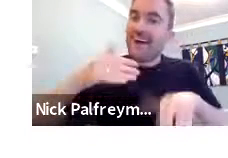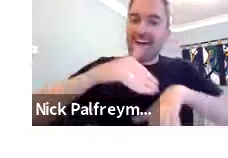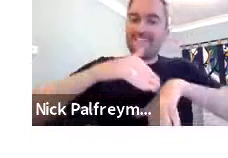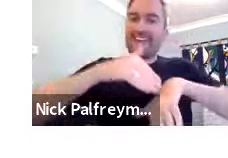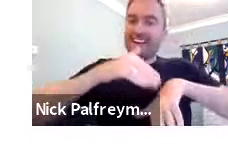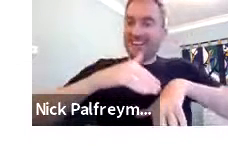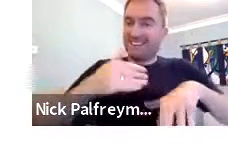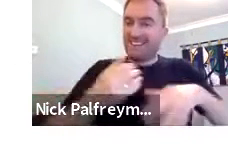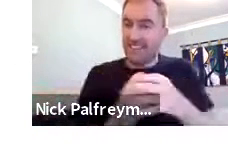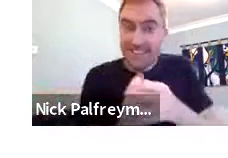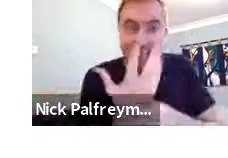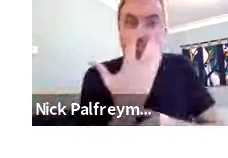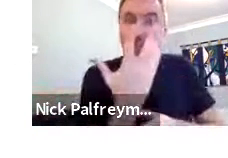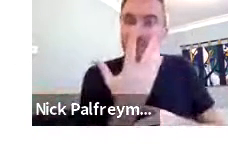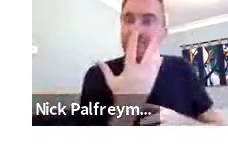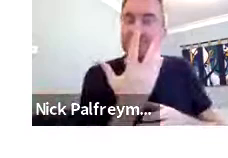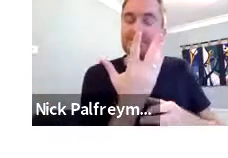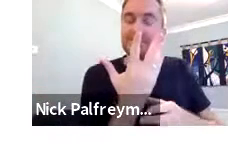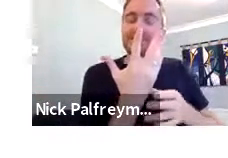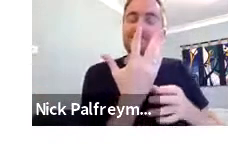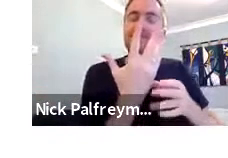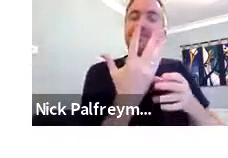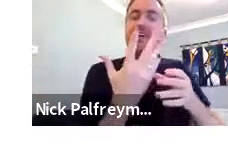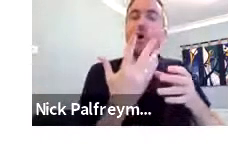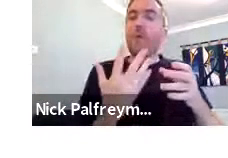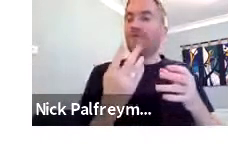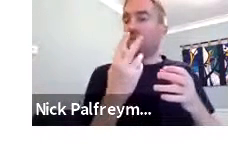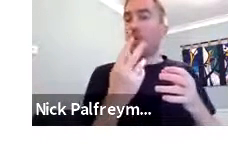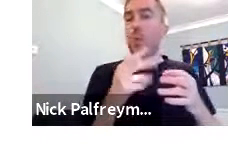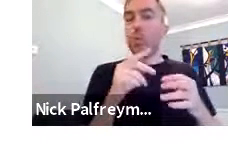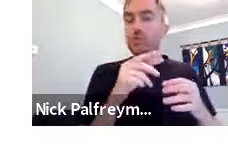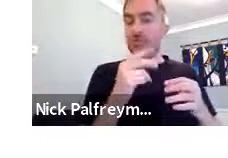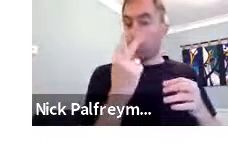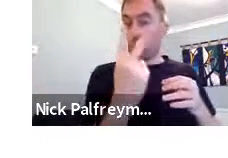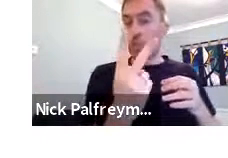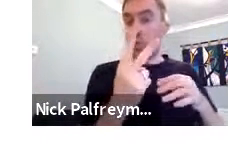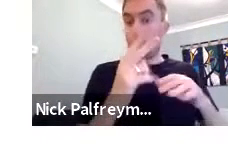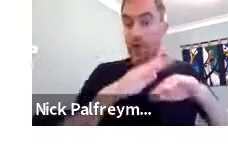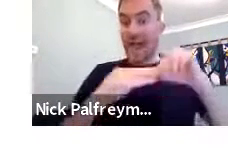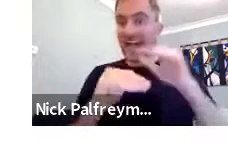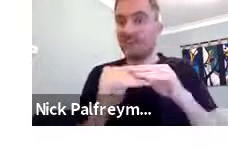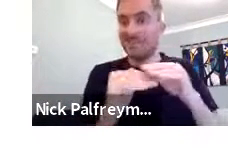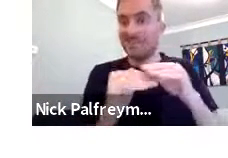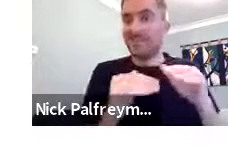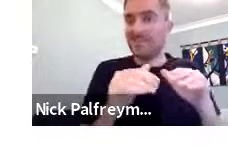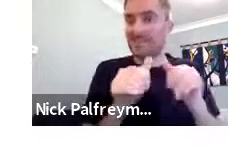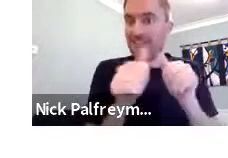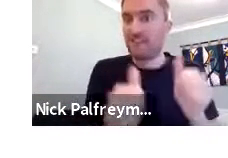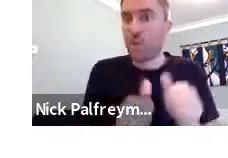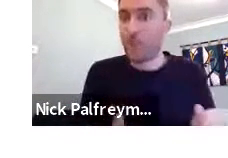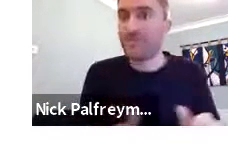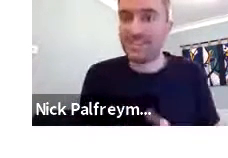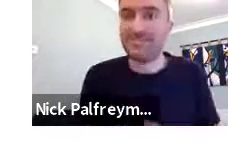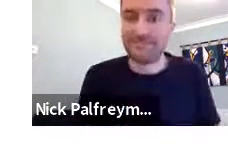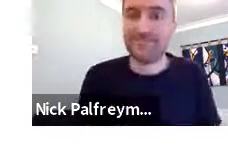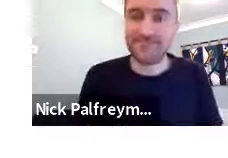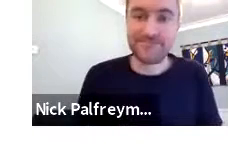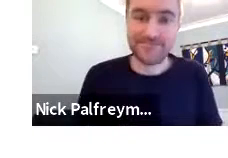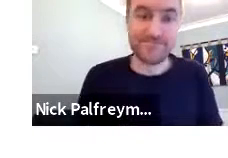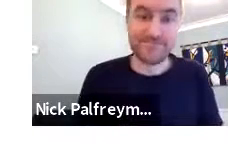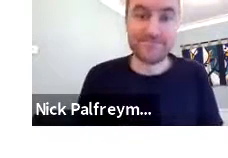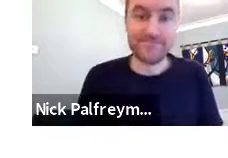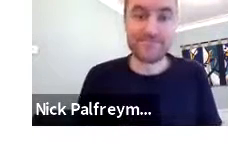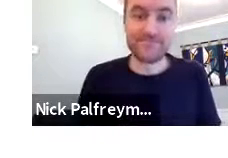introduced. And I think in some way that thwarted the growth of the two